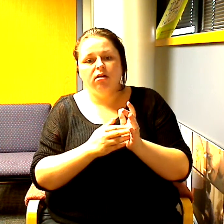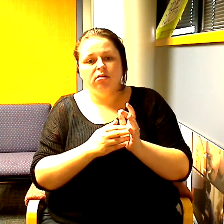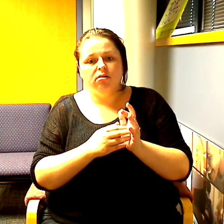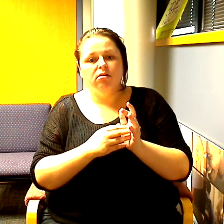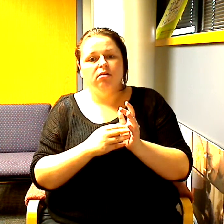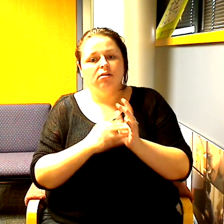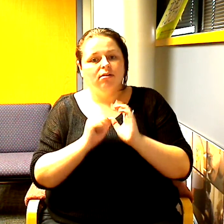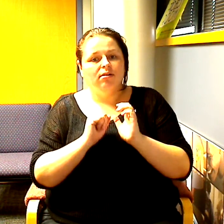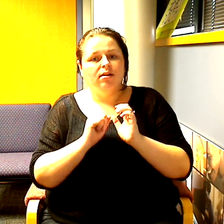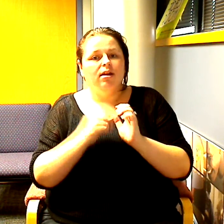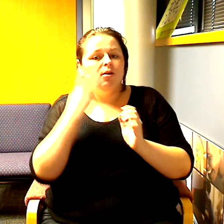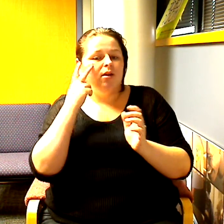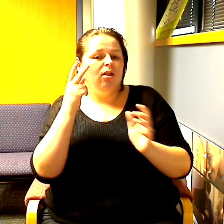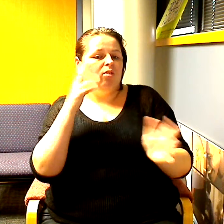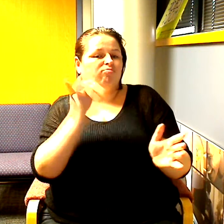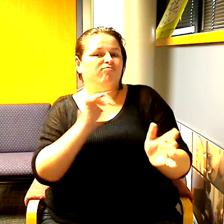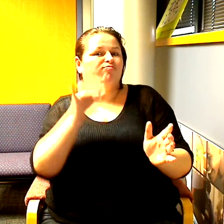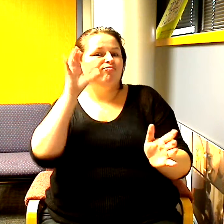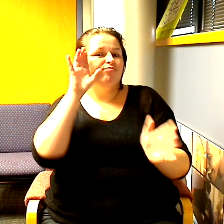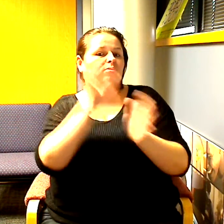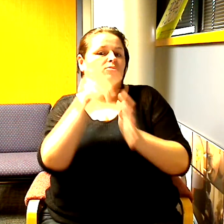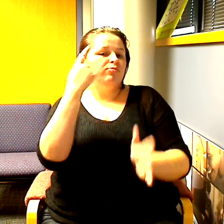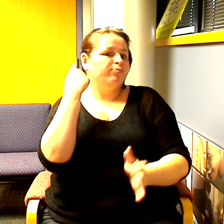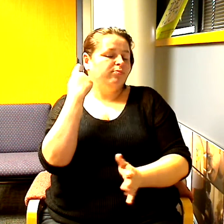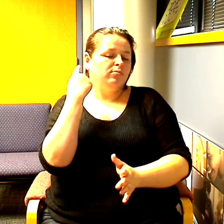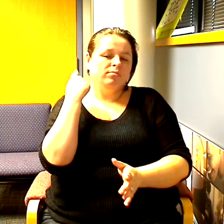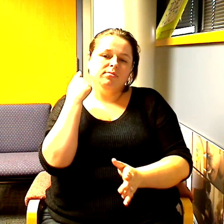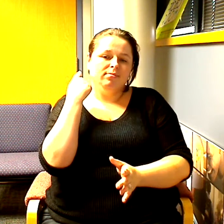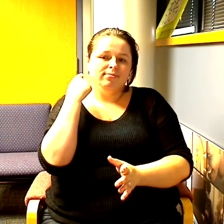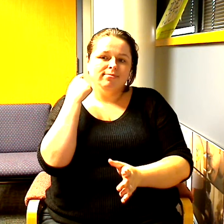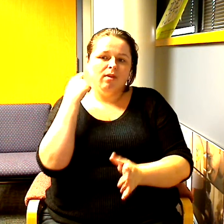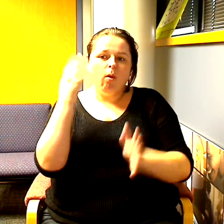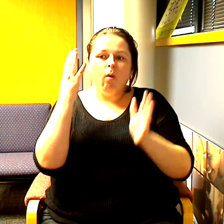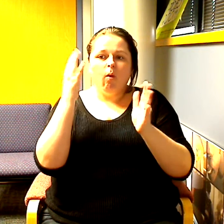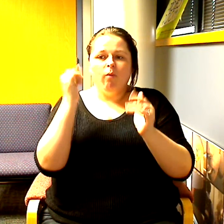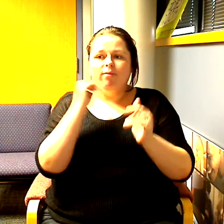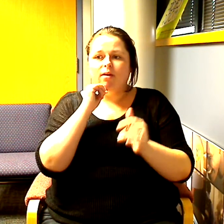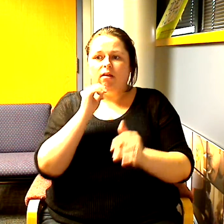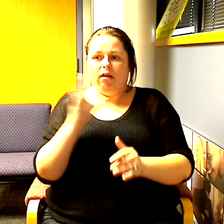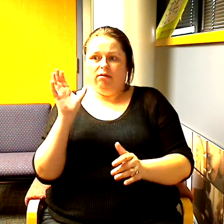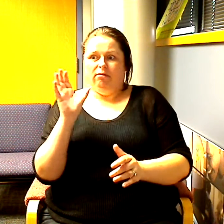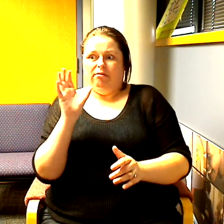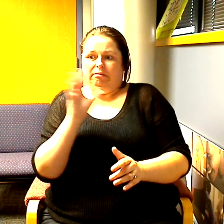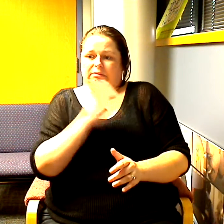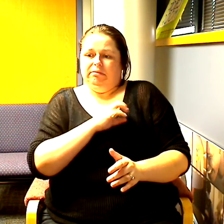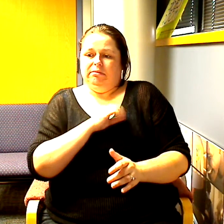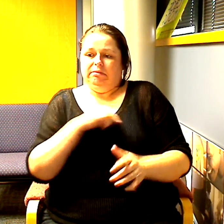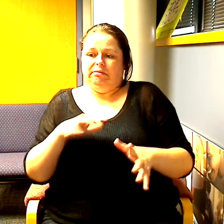hopefully less awkward than that one in the middle that was I don't know what happened there